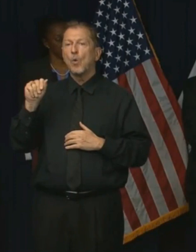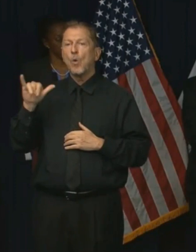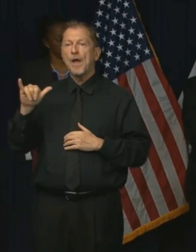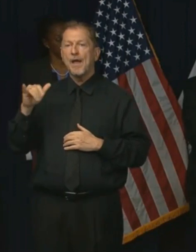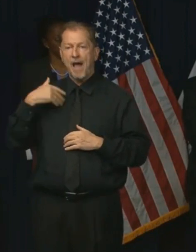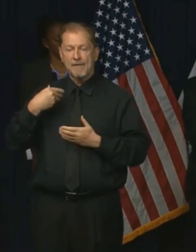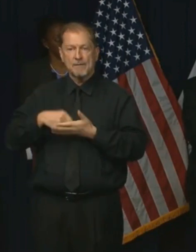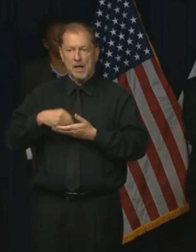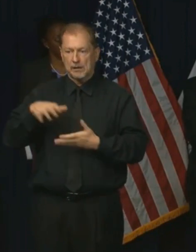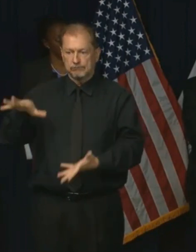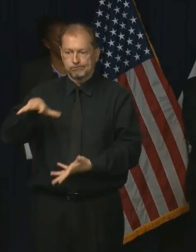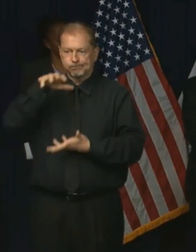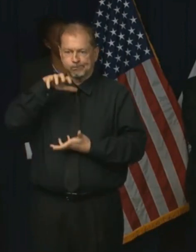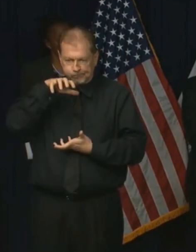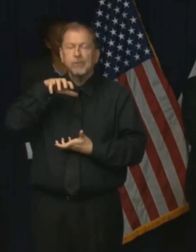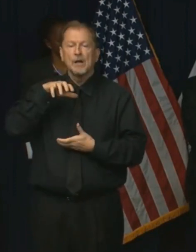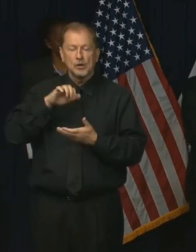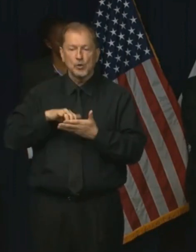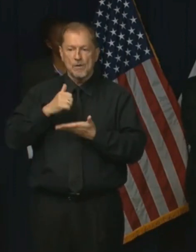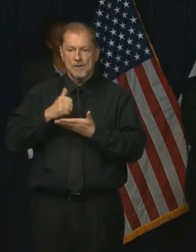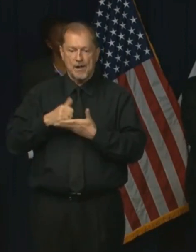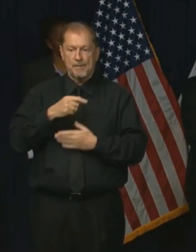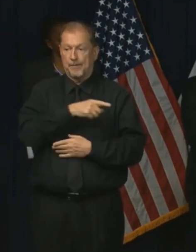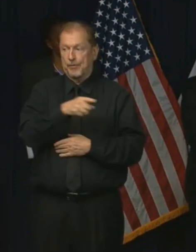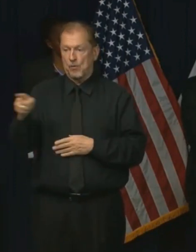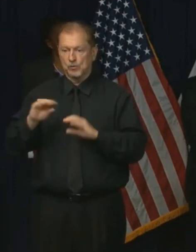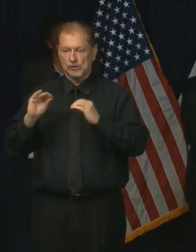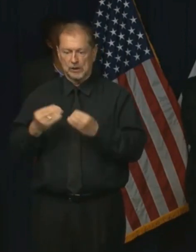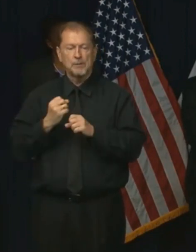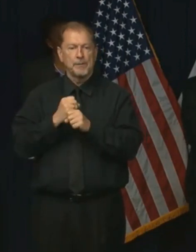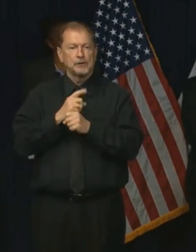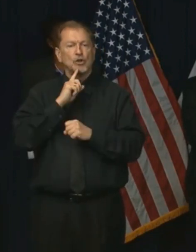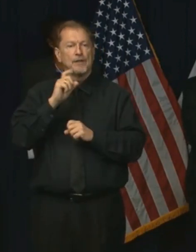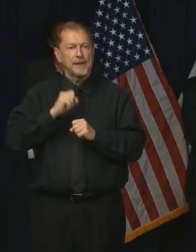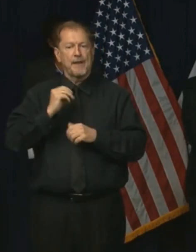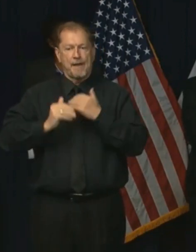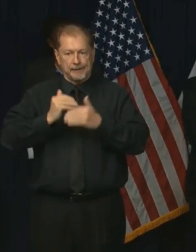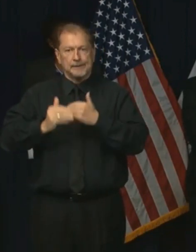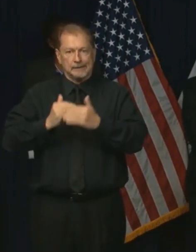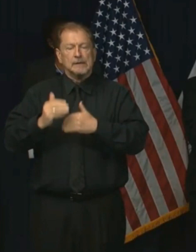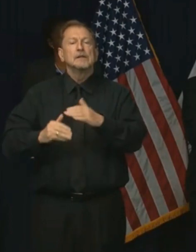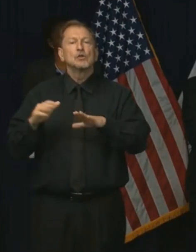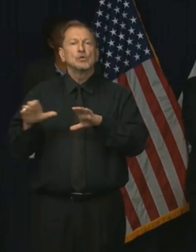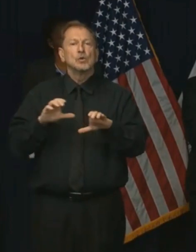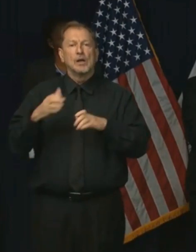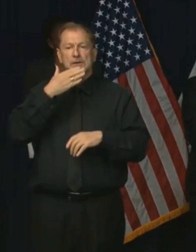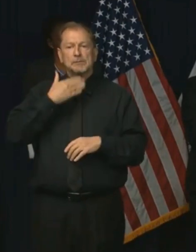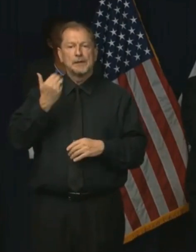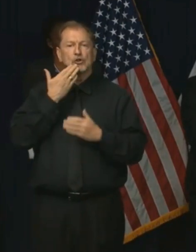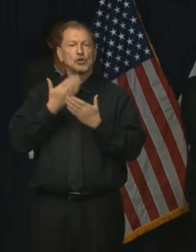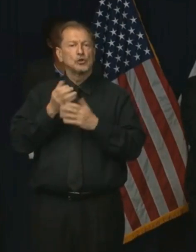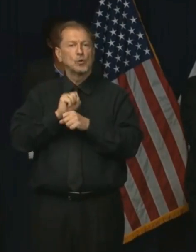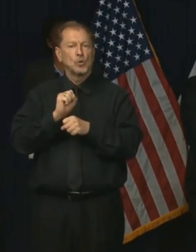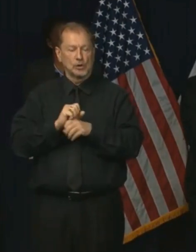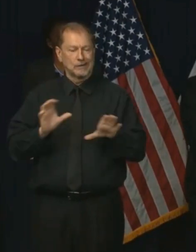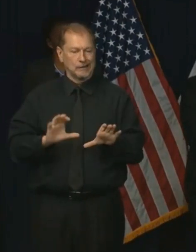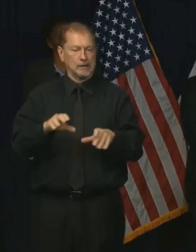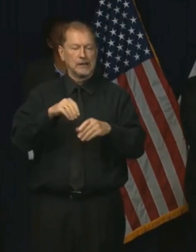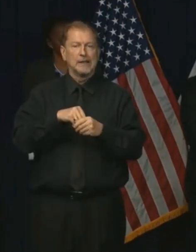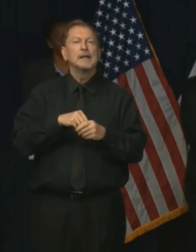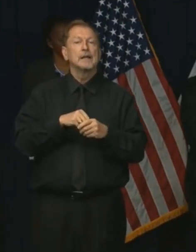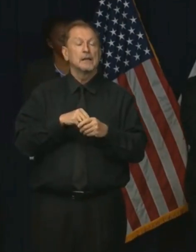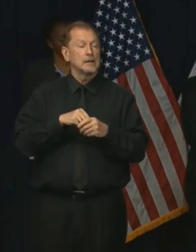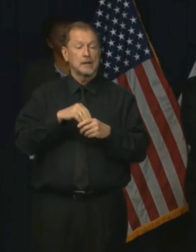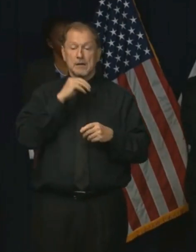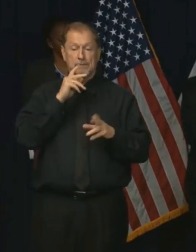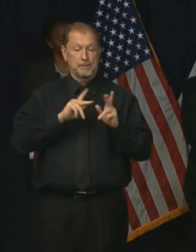organizations and their workers make sure that they can continue to do the necessary and good work in neighborhoods. So we